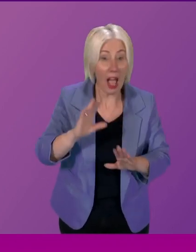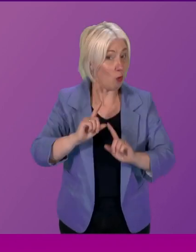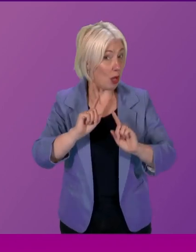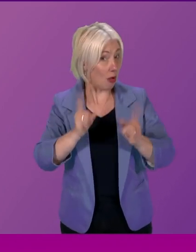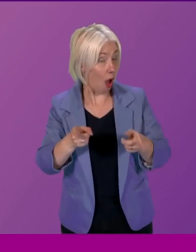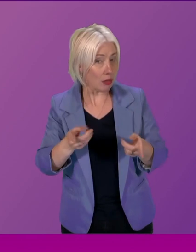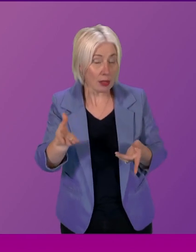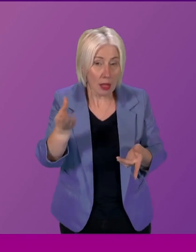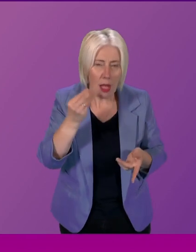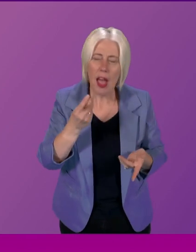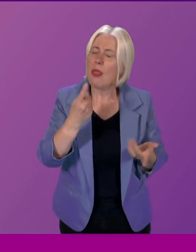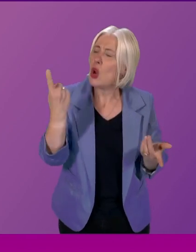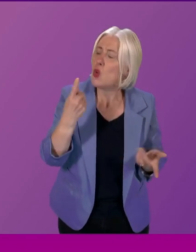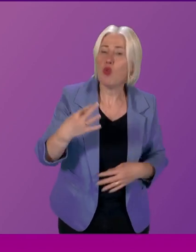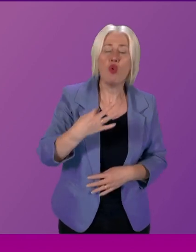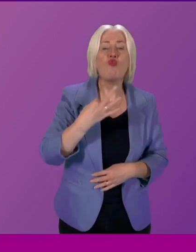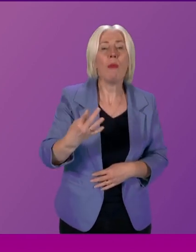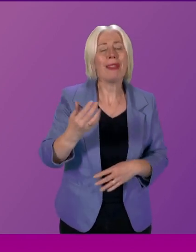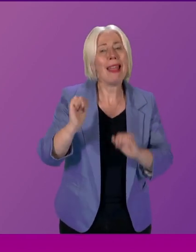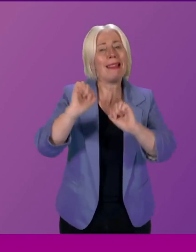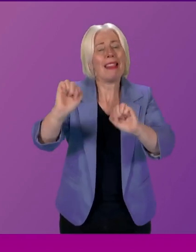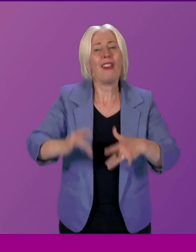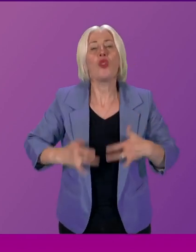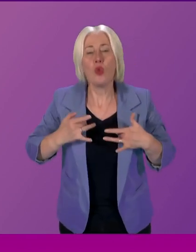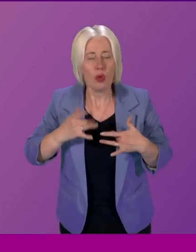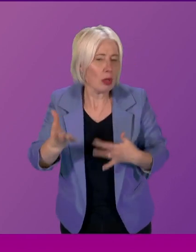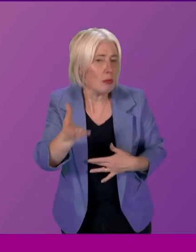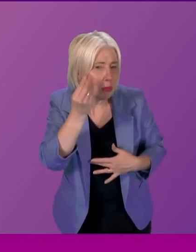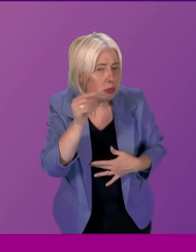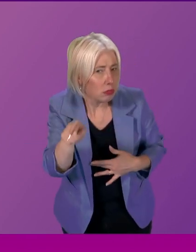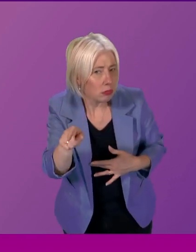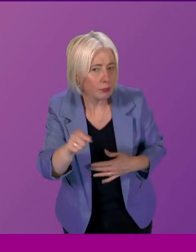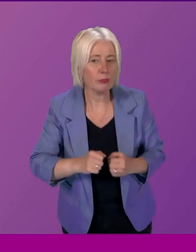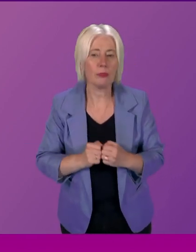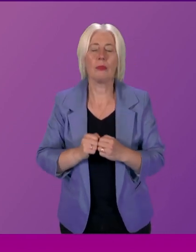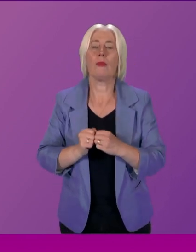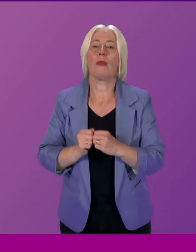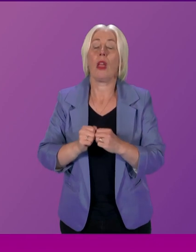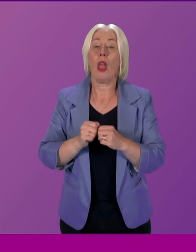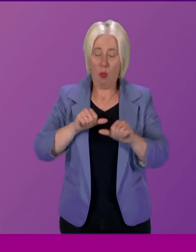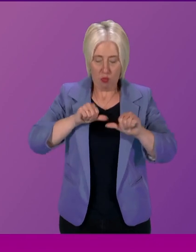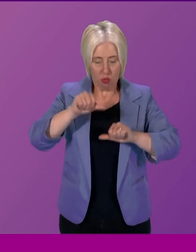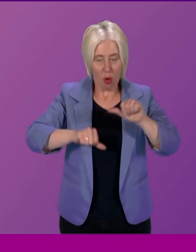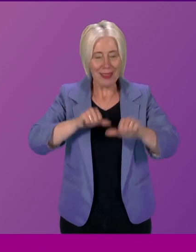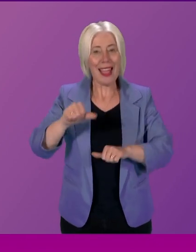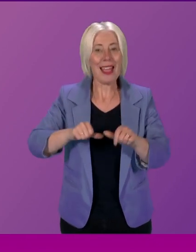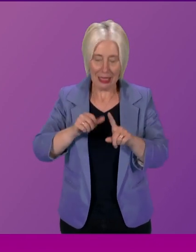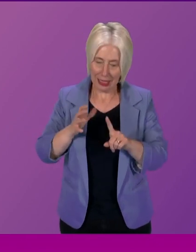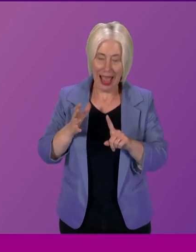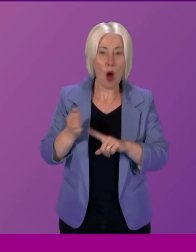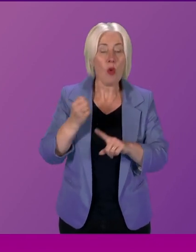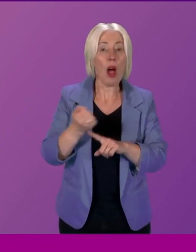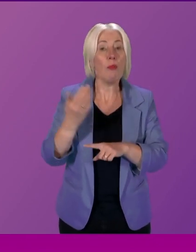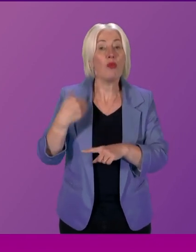from the people that are representative of their views. The process and outcomes from establishing the citizens' panel